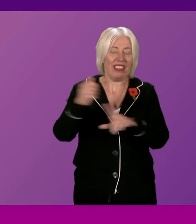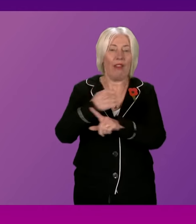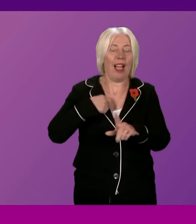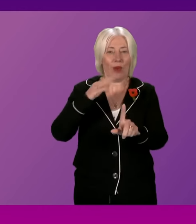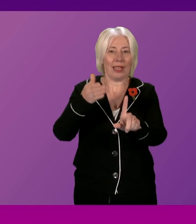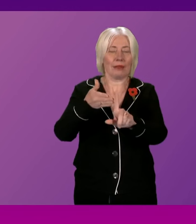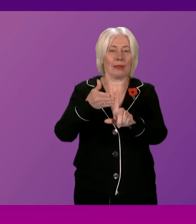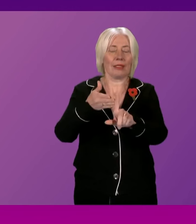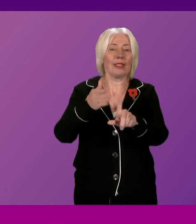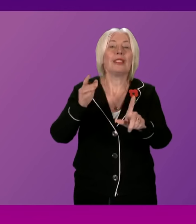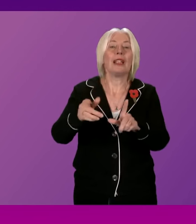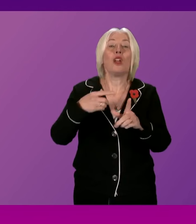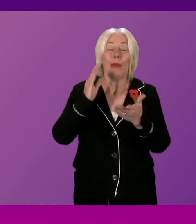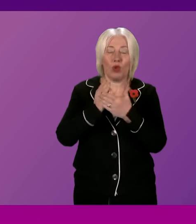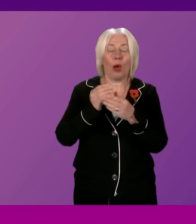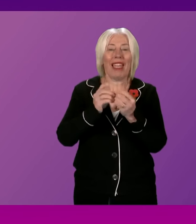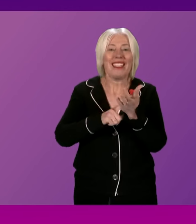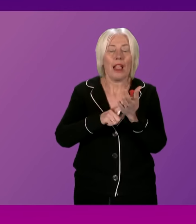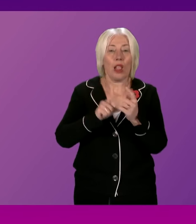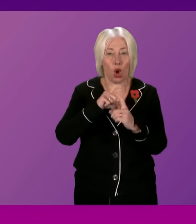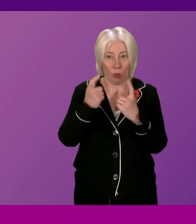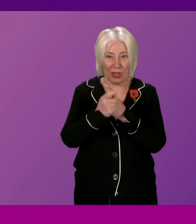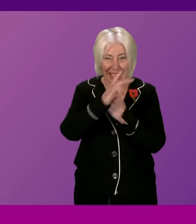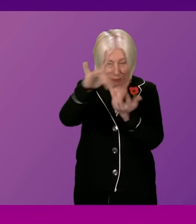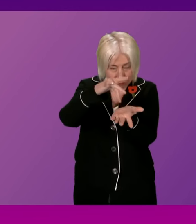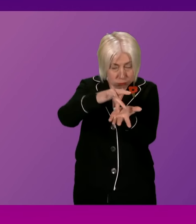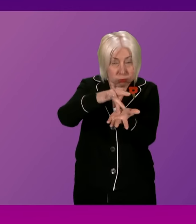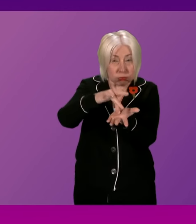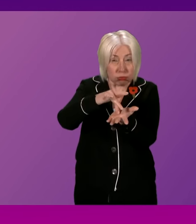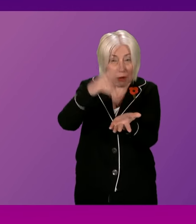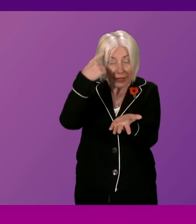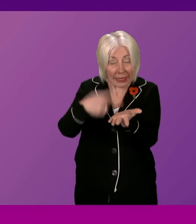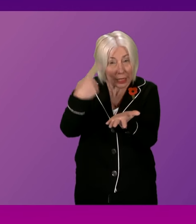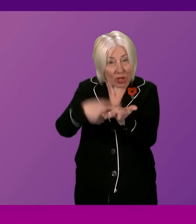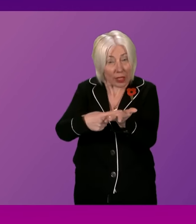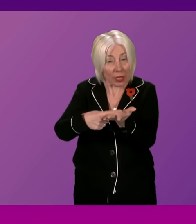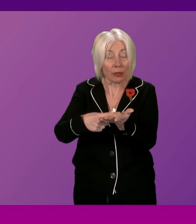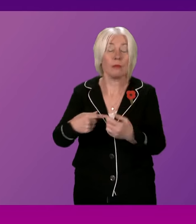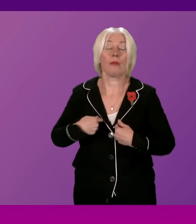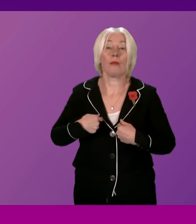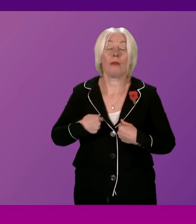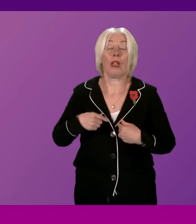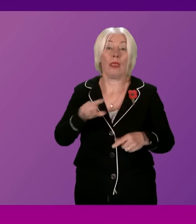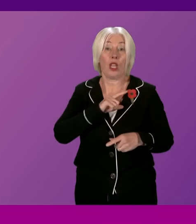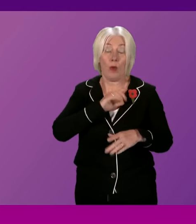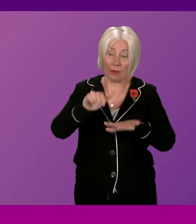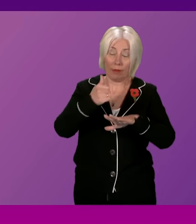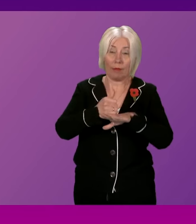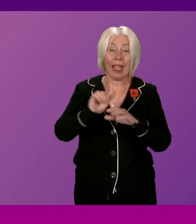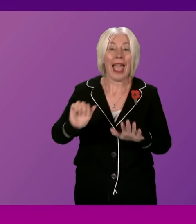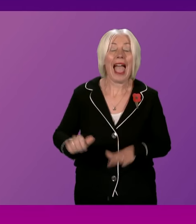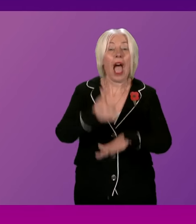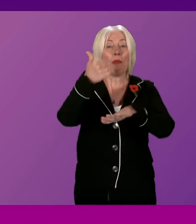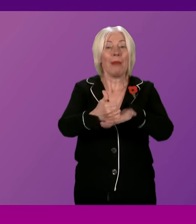we need to ensure the BSL community are at the very heart of the decision-making process. That's why we're establishing an implementation